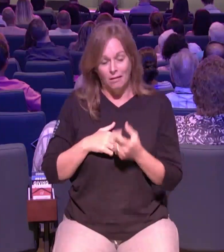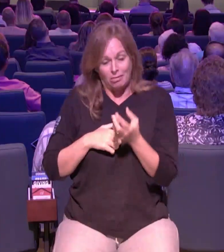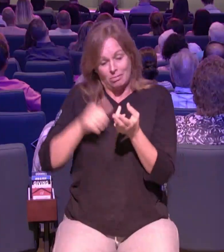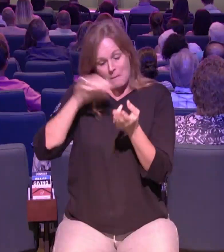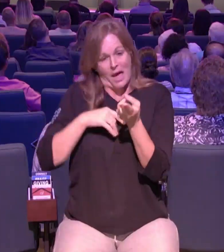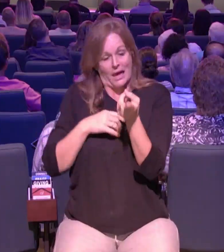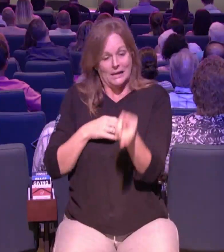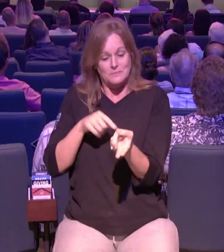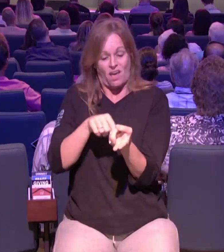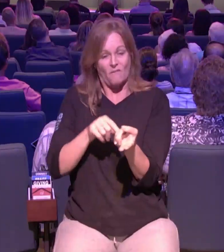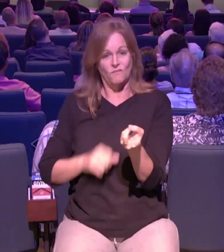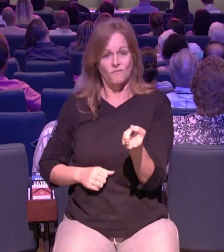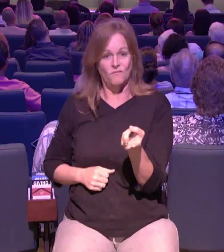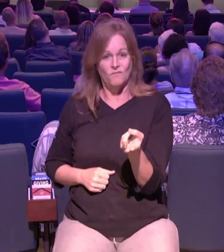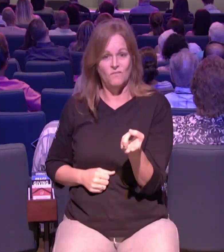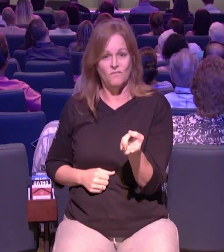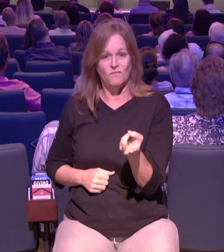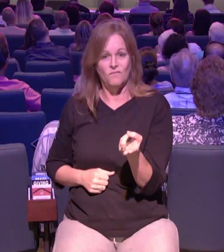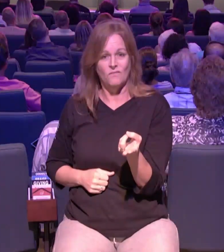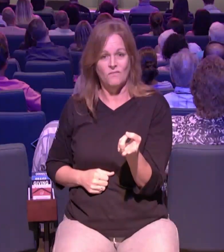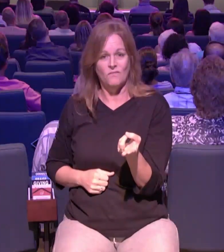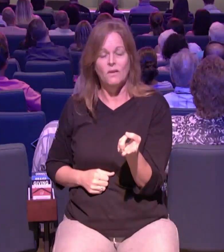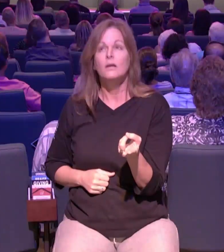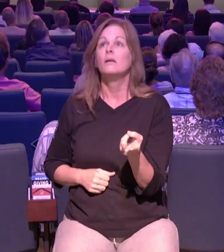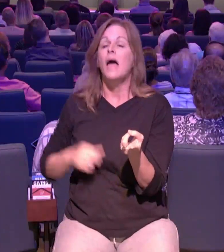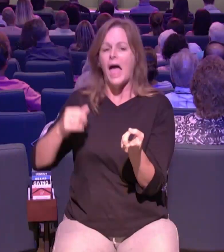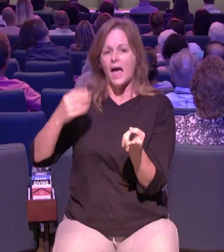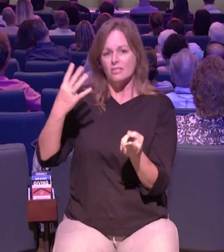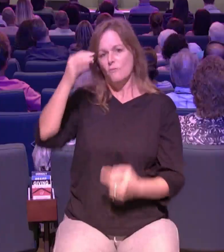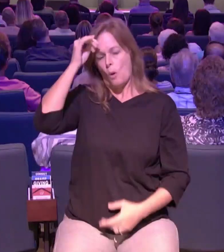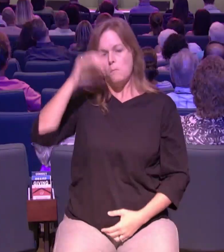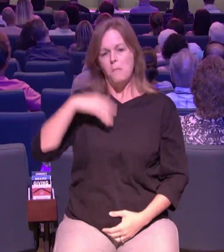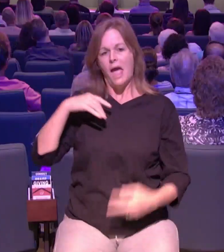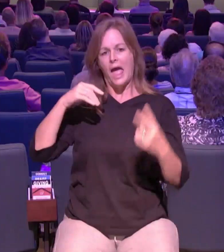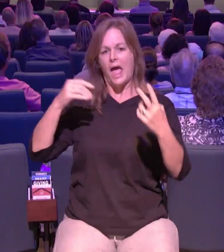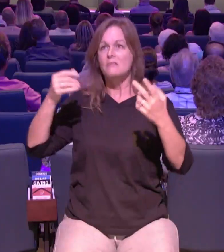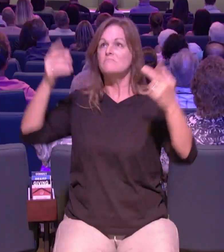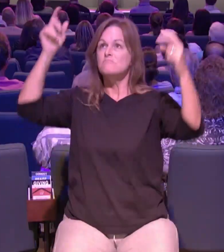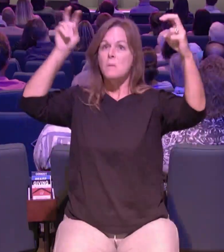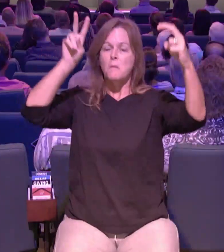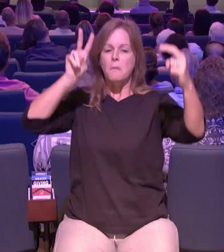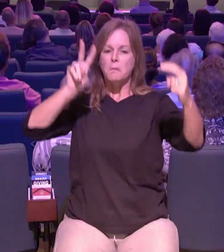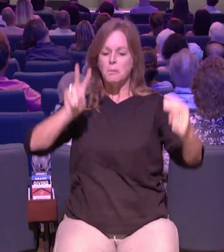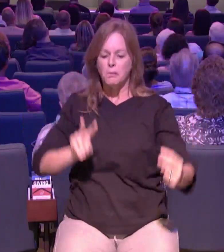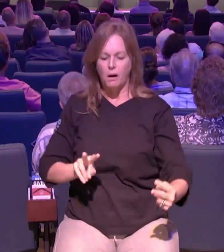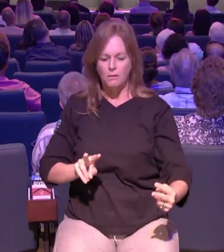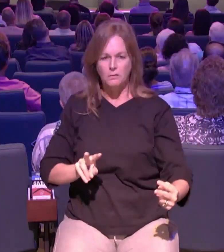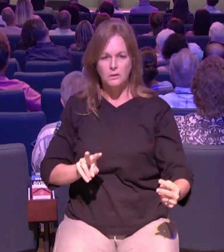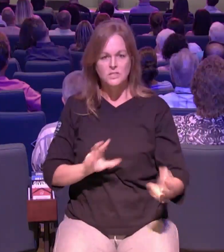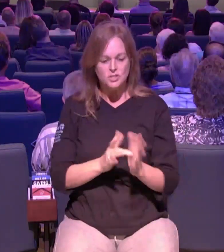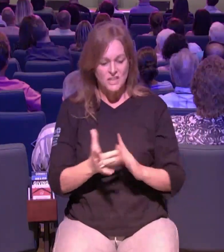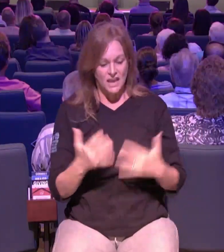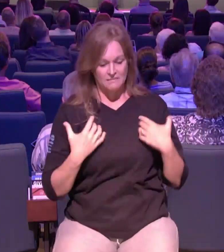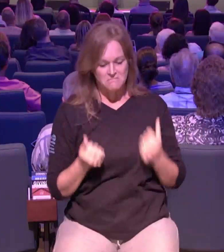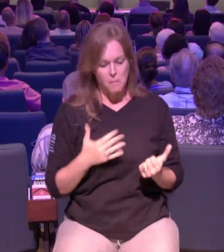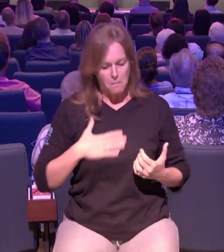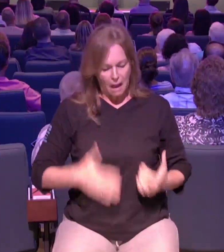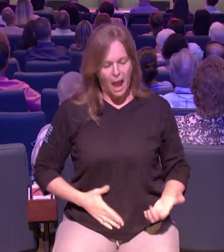get him physically healed but jesus goes i'm going to even do greater than that i'm going to heal him from the inside out i'm going to heal his soul i'm going make his soul whole i'm going to